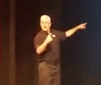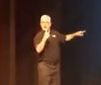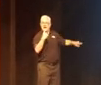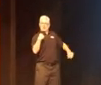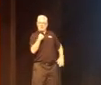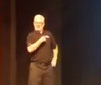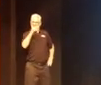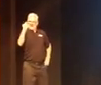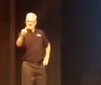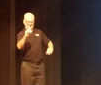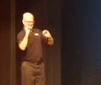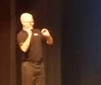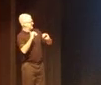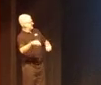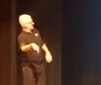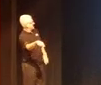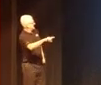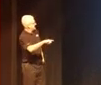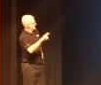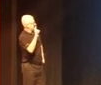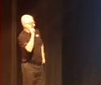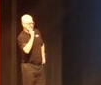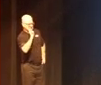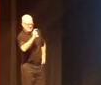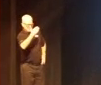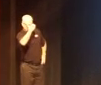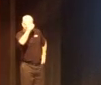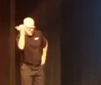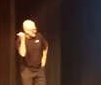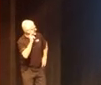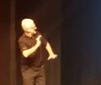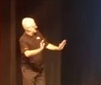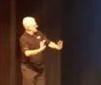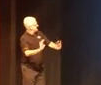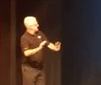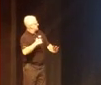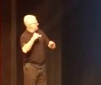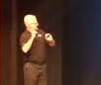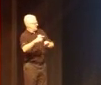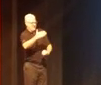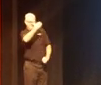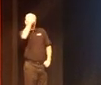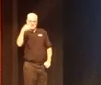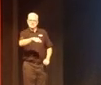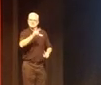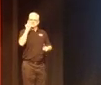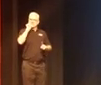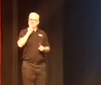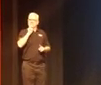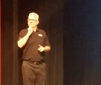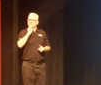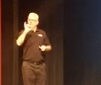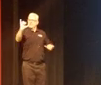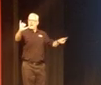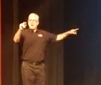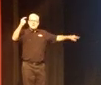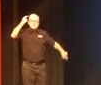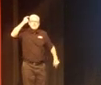This next paragraph, we should try ourselves to forget that they are deaf. We should try to teach them to forget